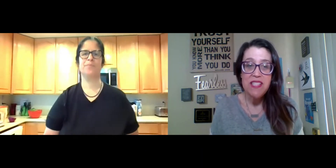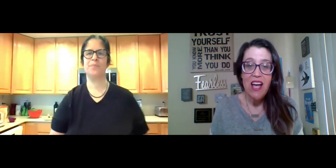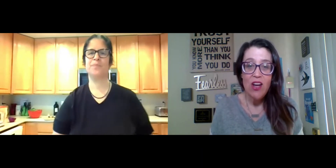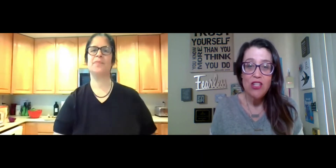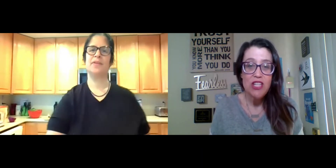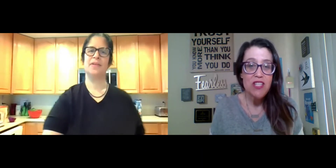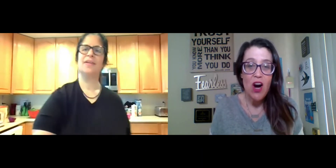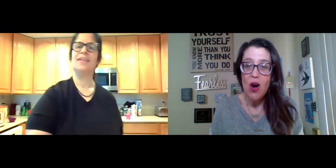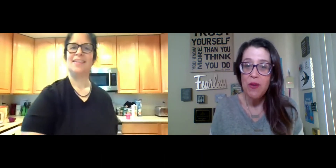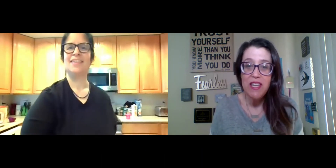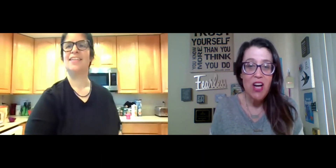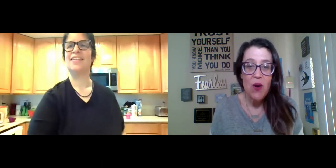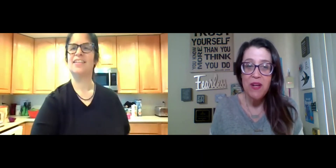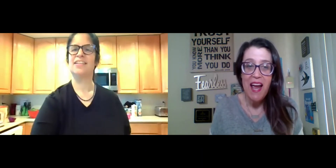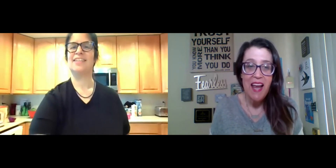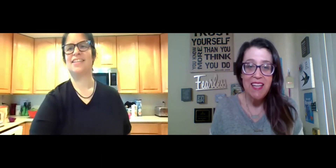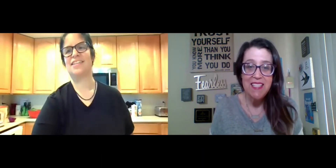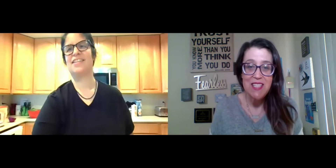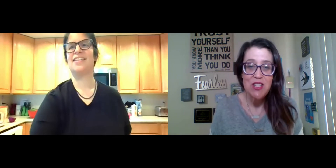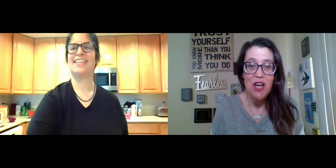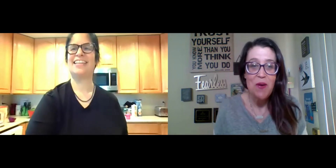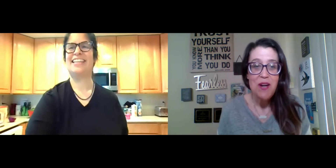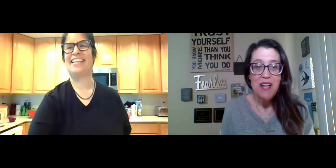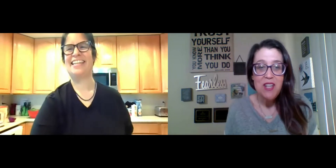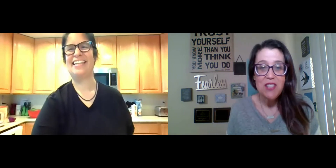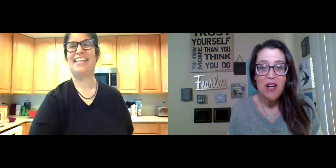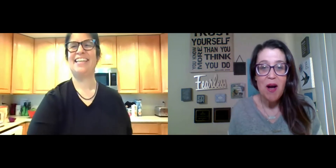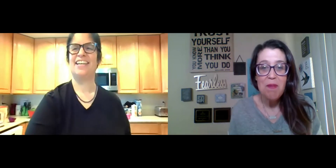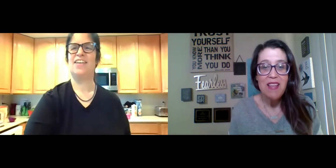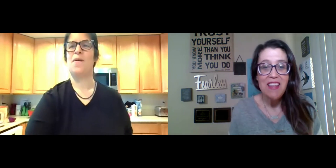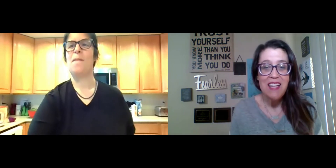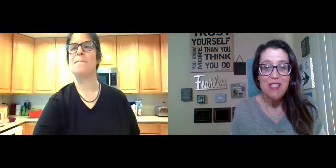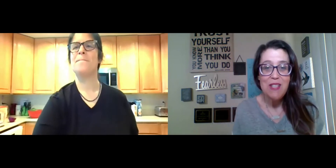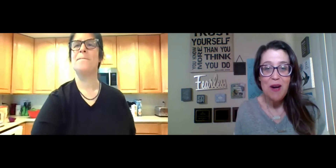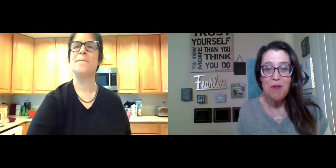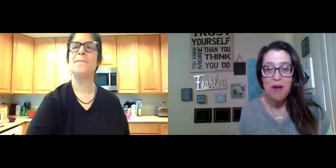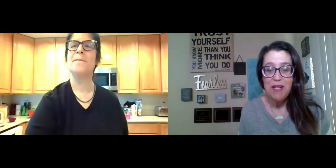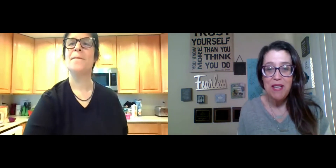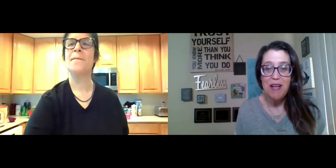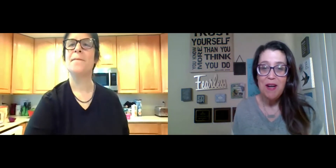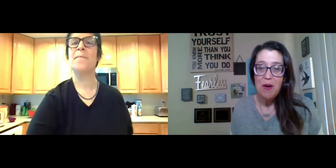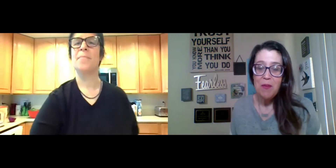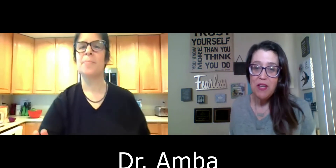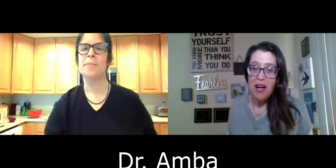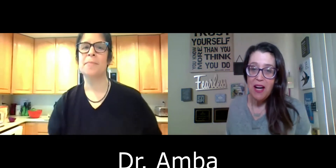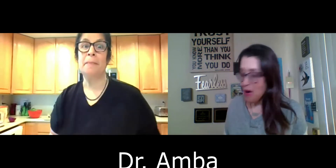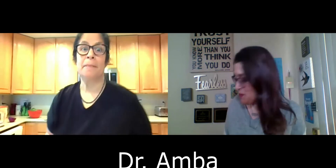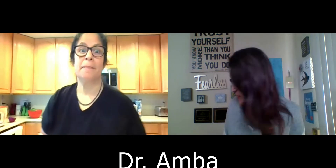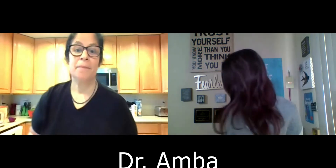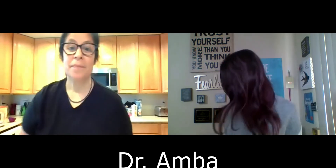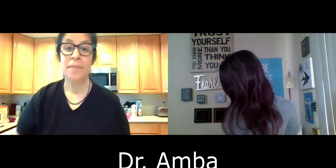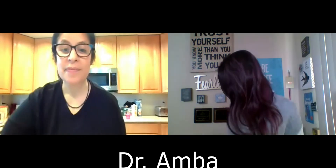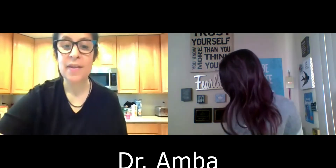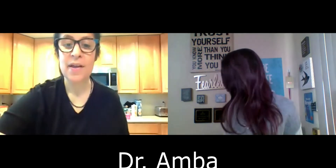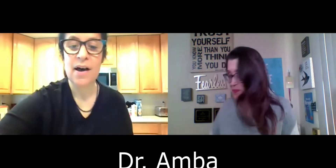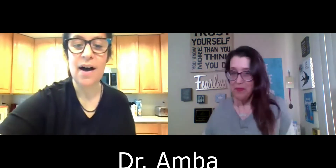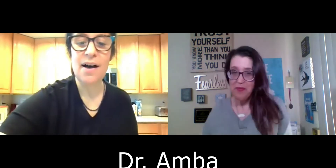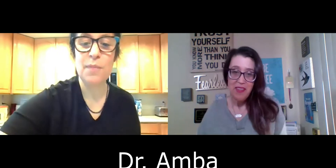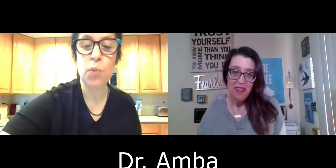you can tell she's already going at it. So Dr. Amba, let us know what you got going.